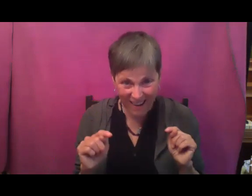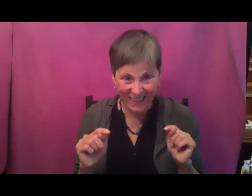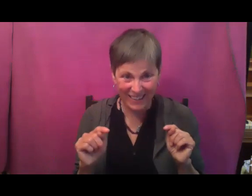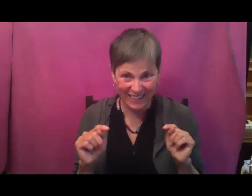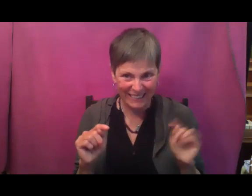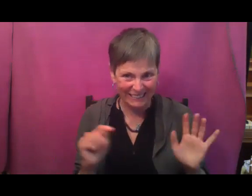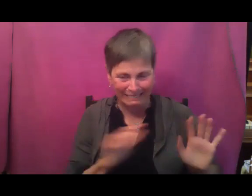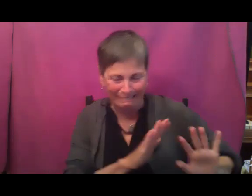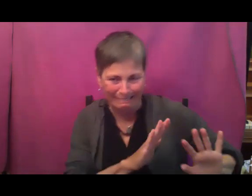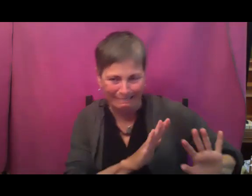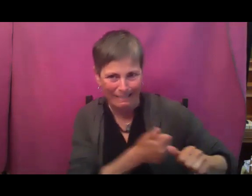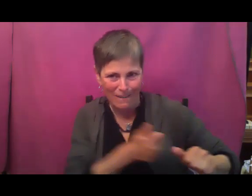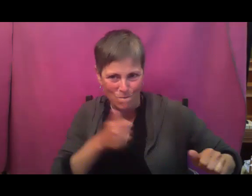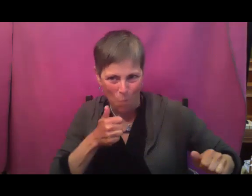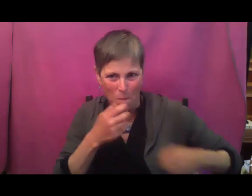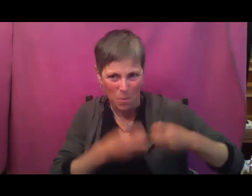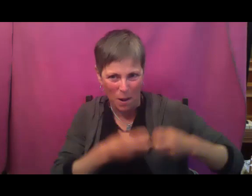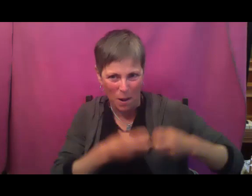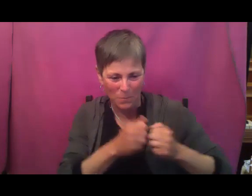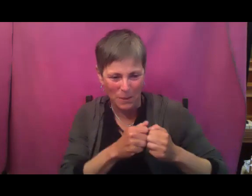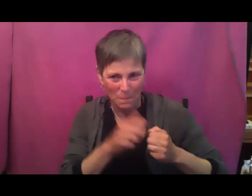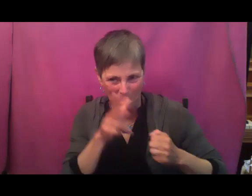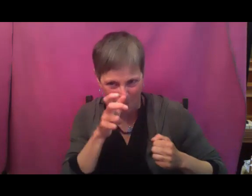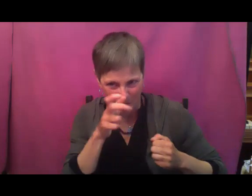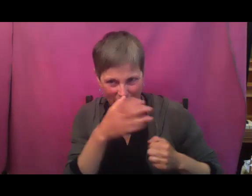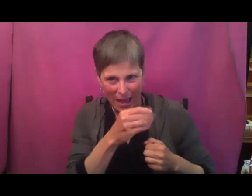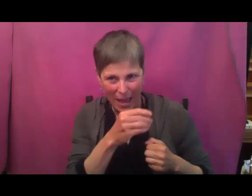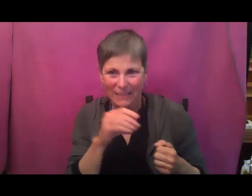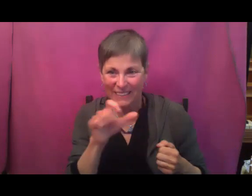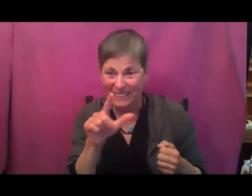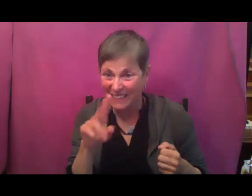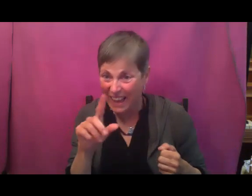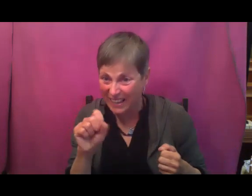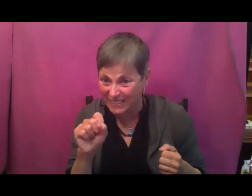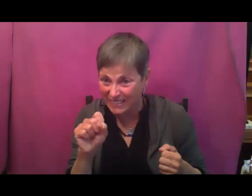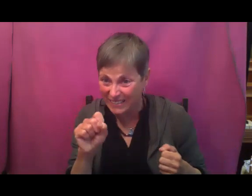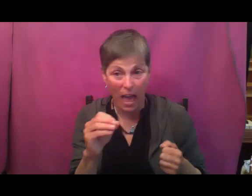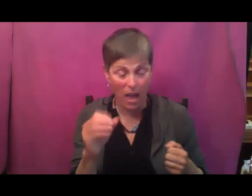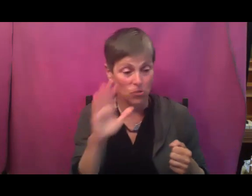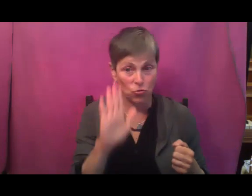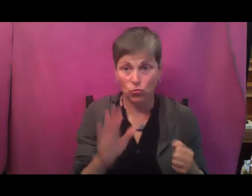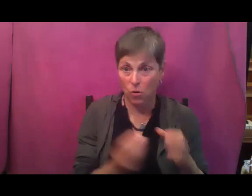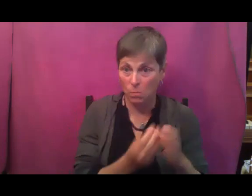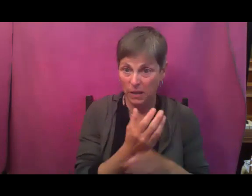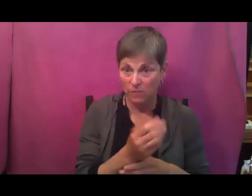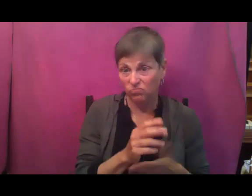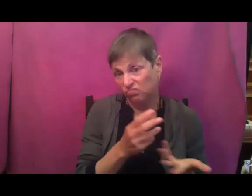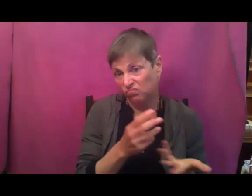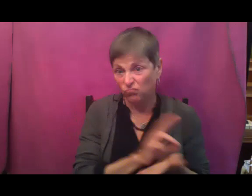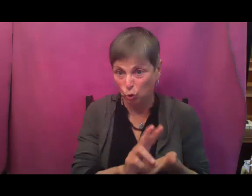situation or that slug situation and you're transplanting older, like two week old or even older transplants,